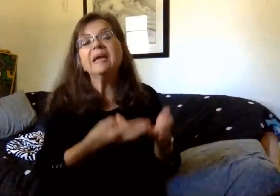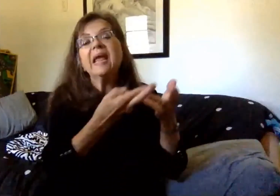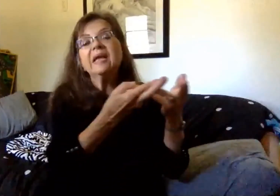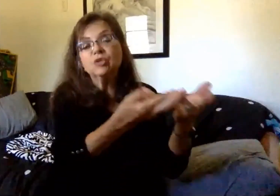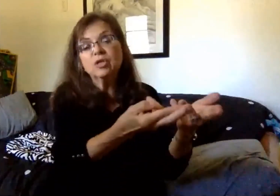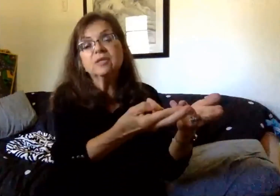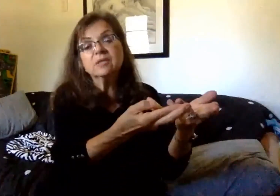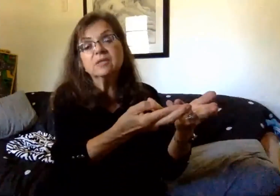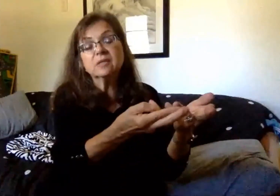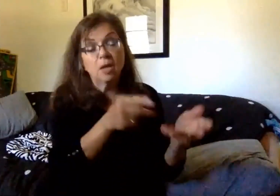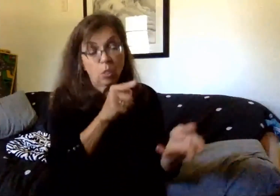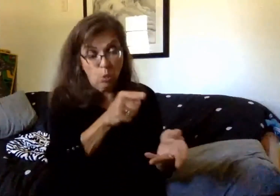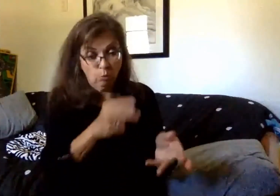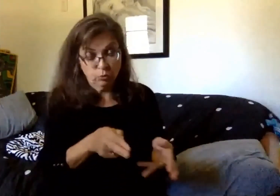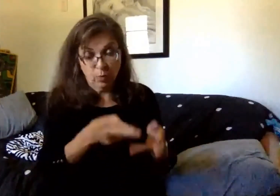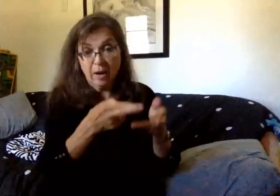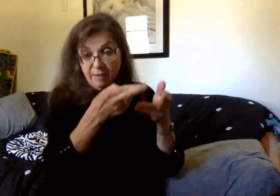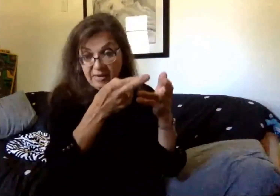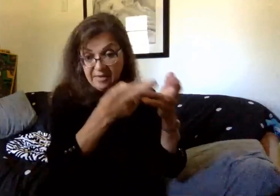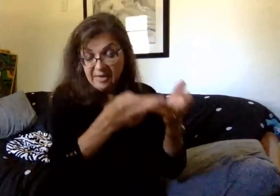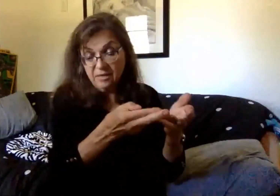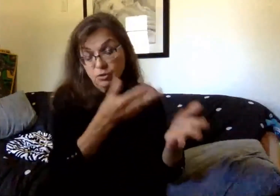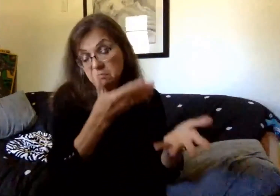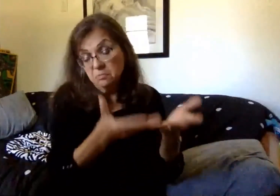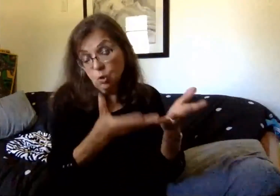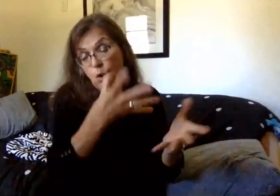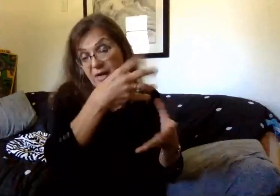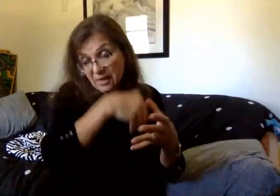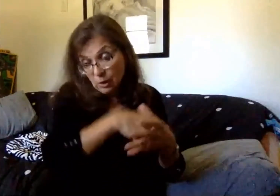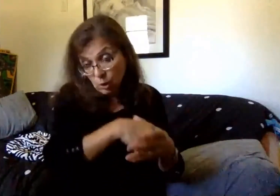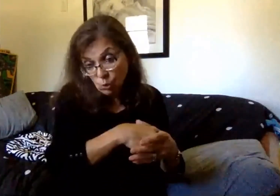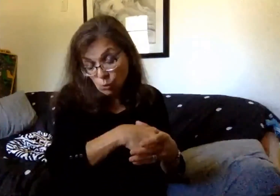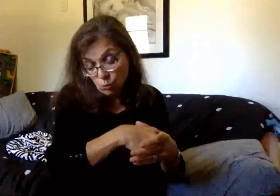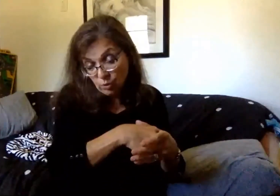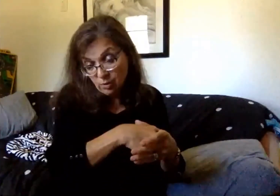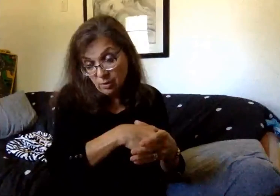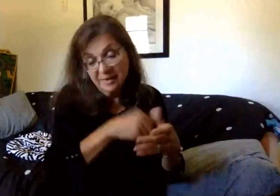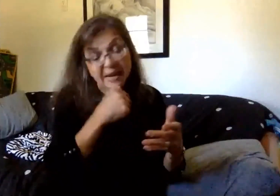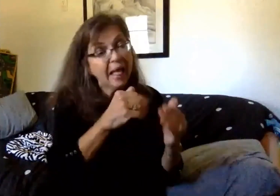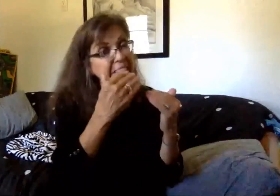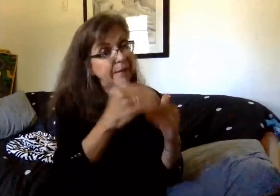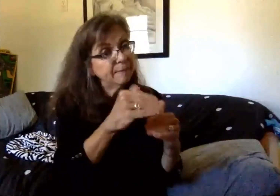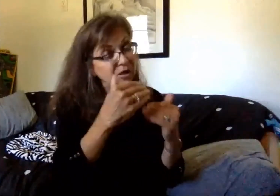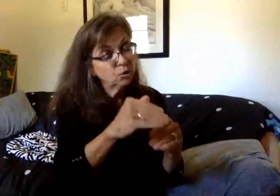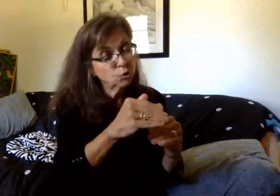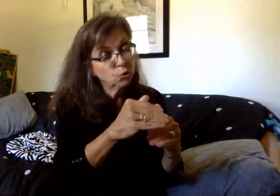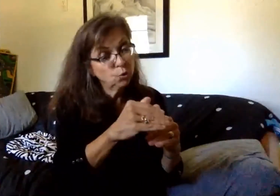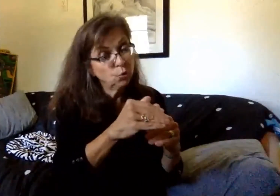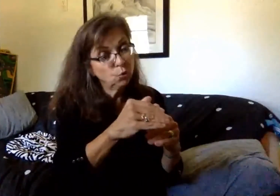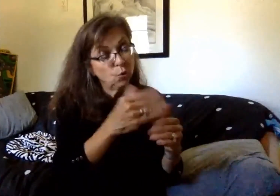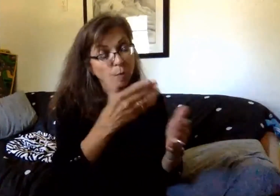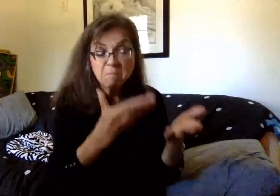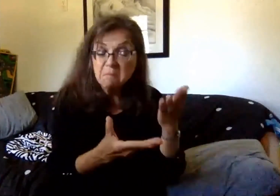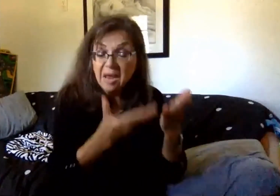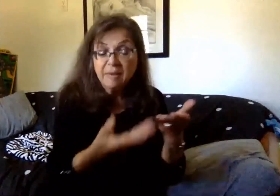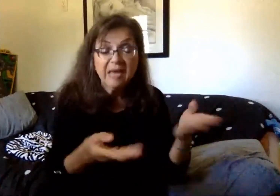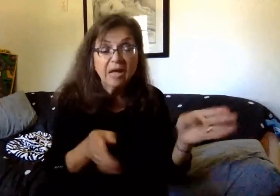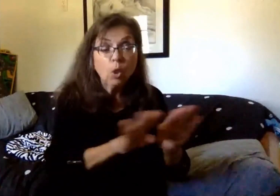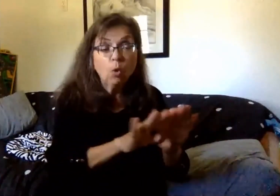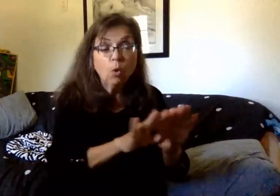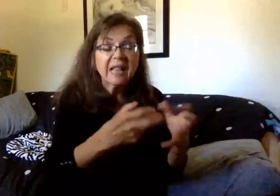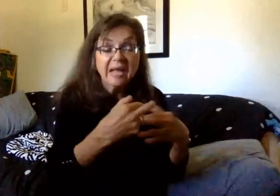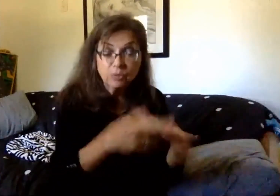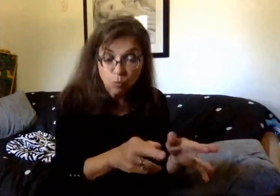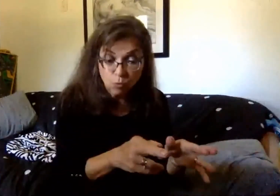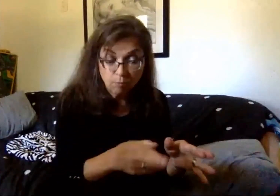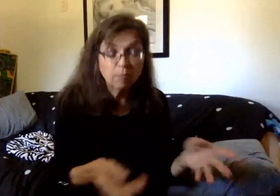Those recommendations could include, but obviously are not limited to, an immediate closure of a classroom, a school